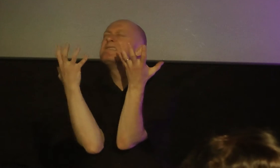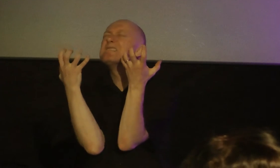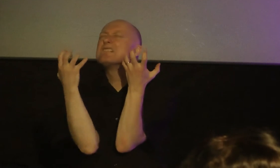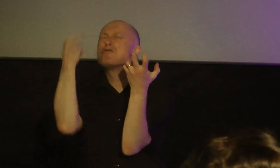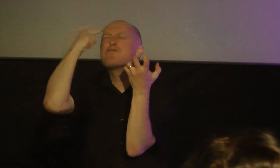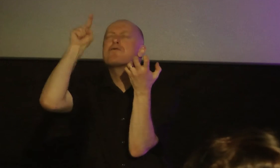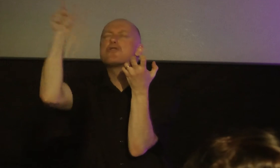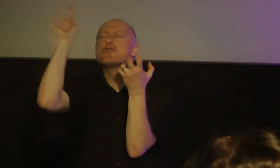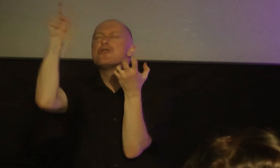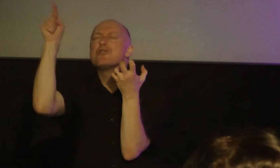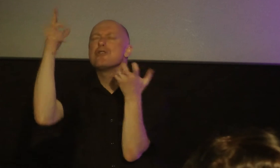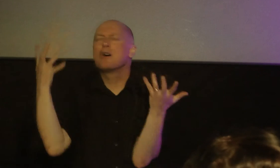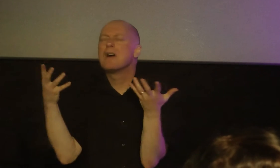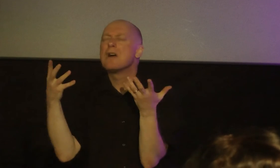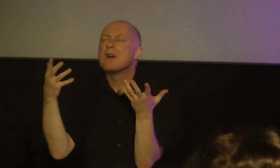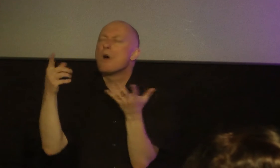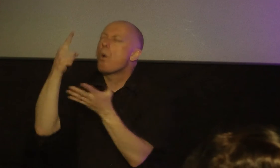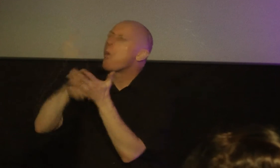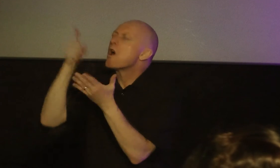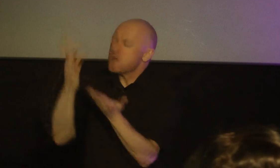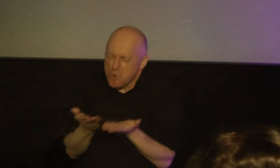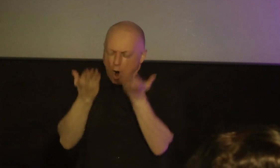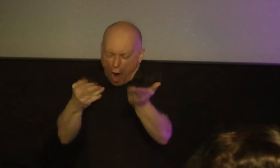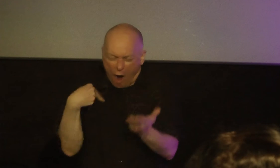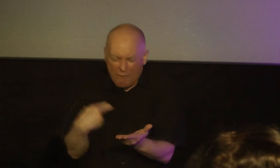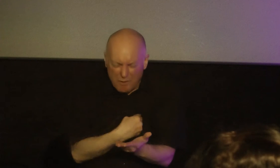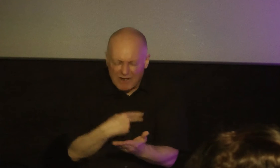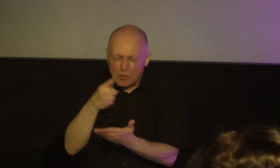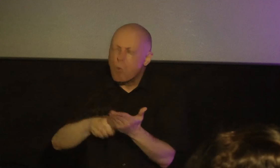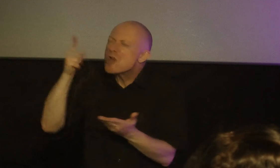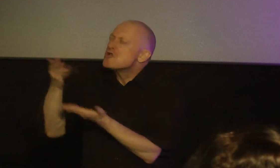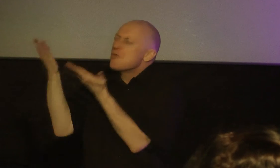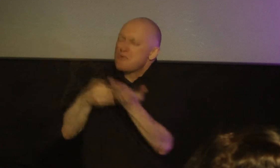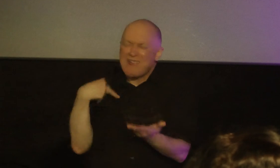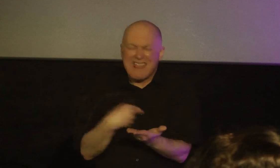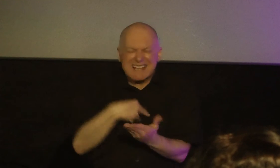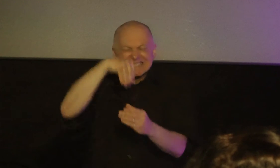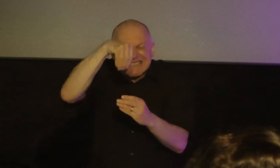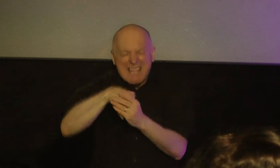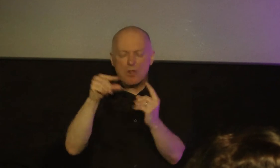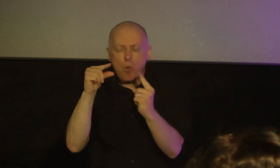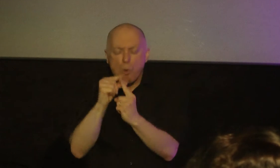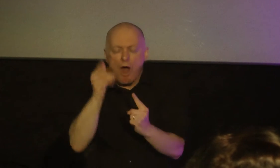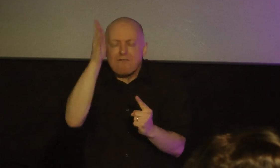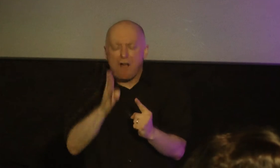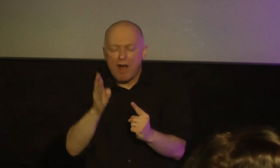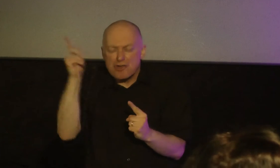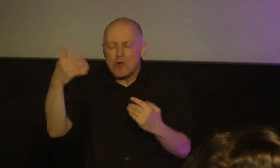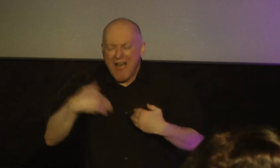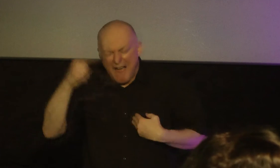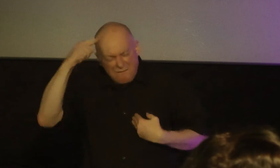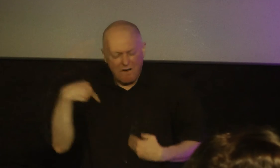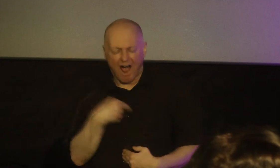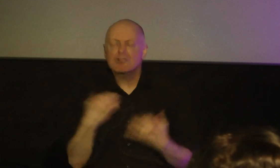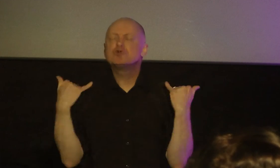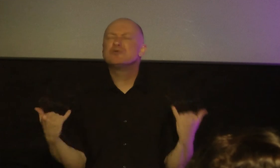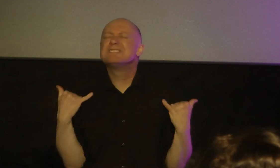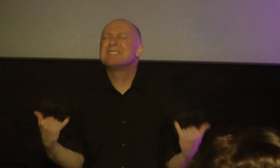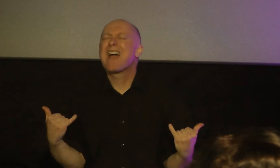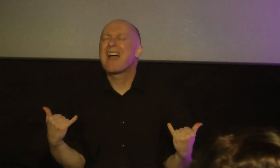and what you offer us and what you can bring us and the word you have for us today and so i pray